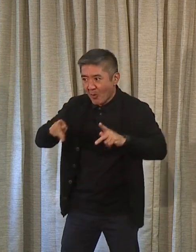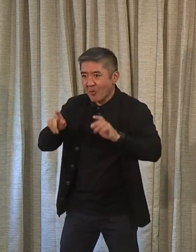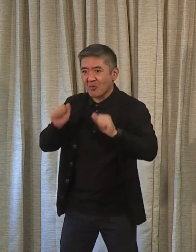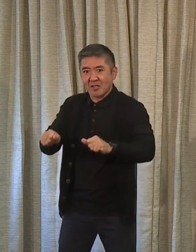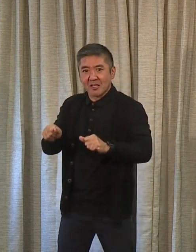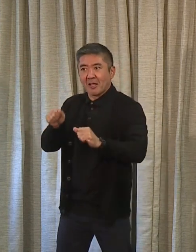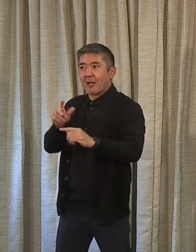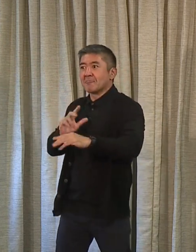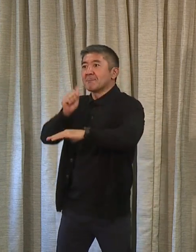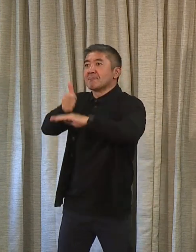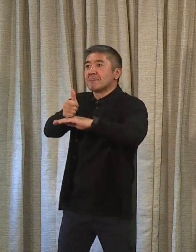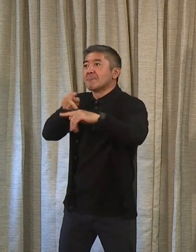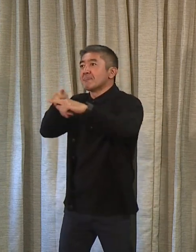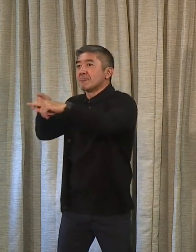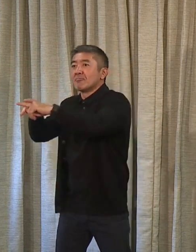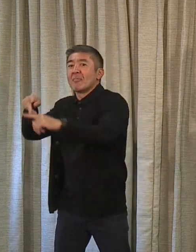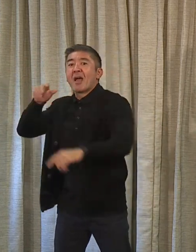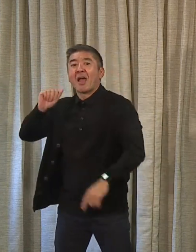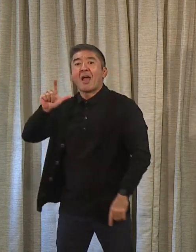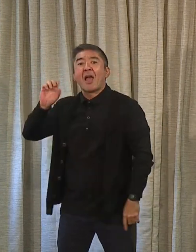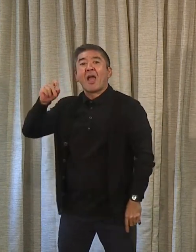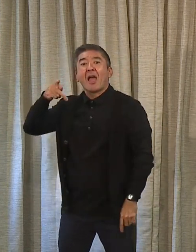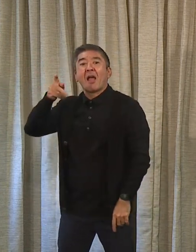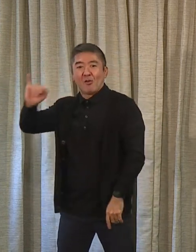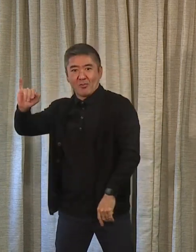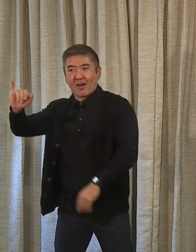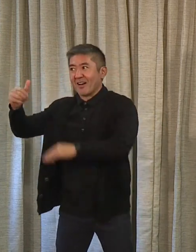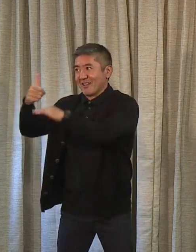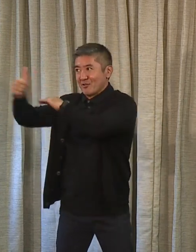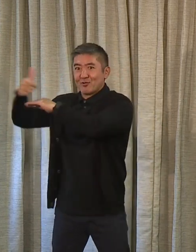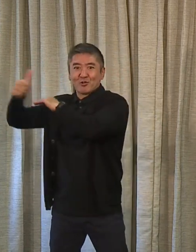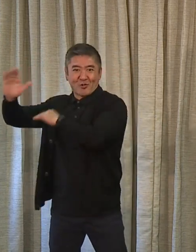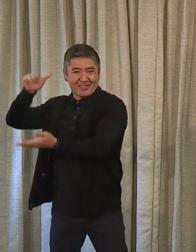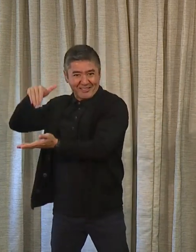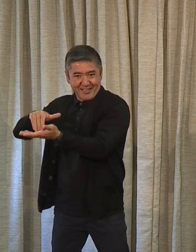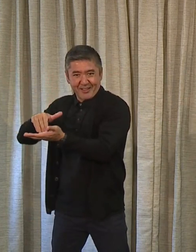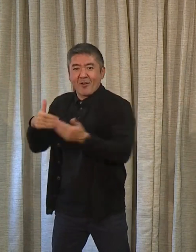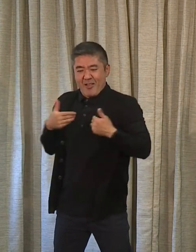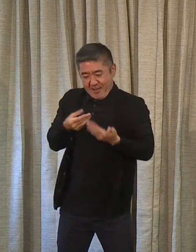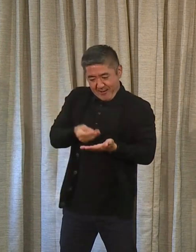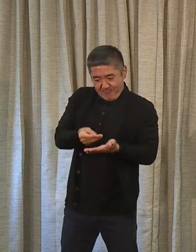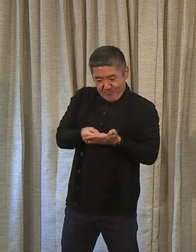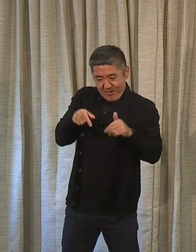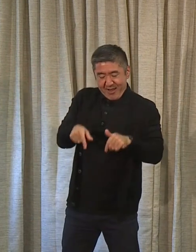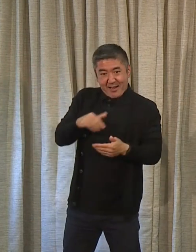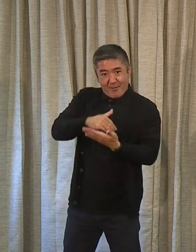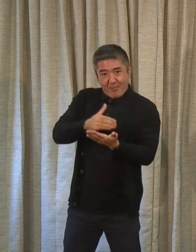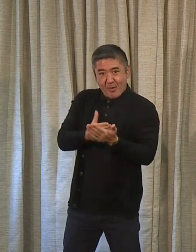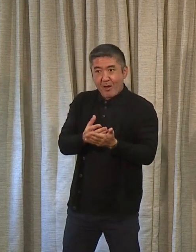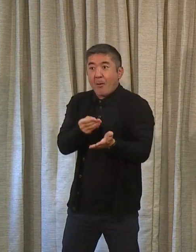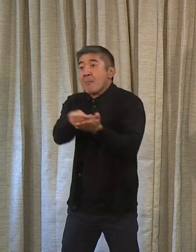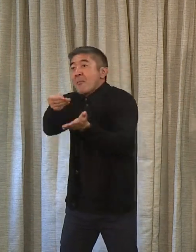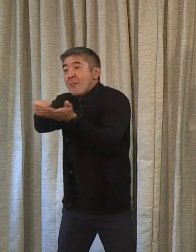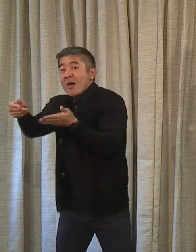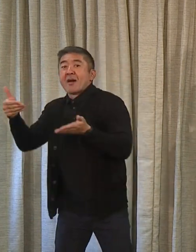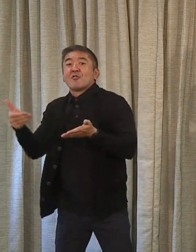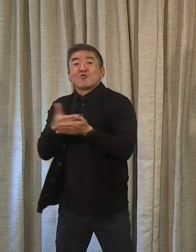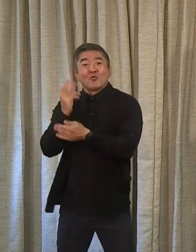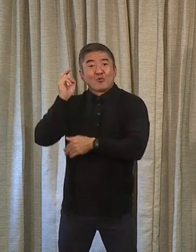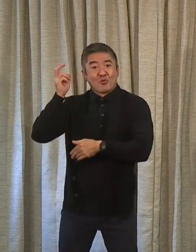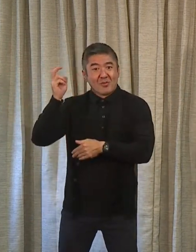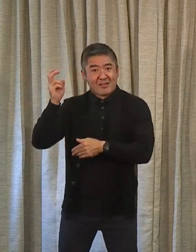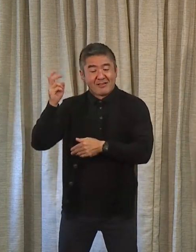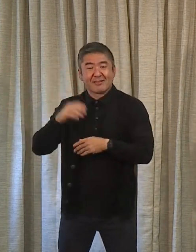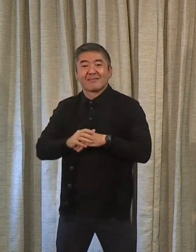electrification at our Alipi Transit Center. We also have money in the budget to purchase new buses, reduce